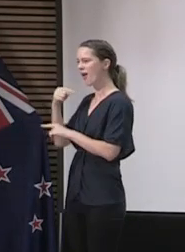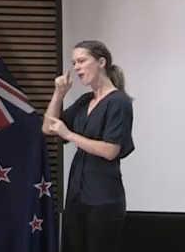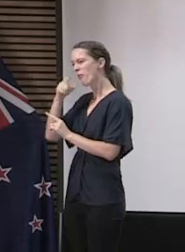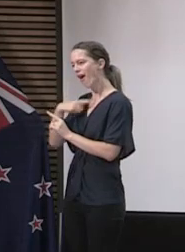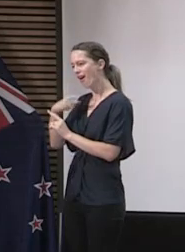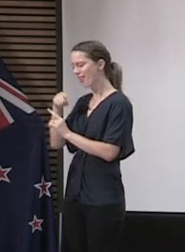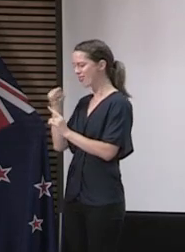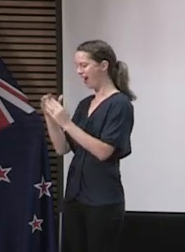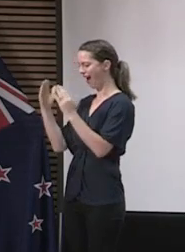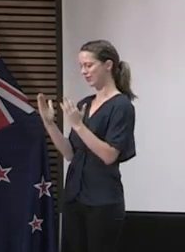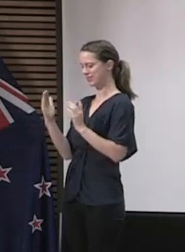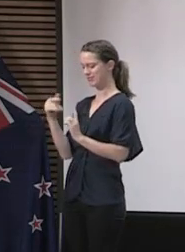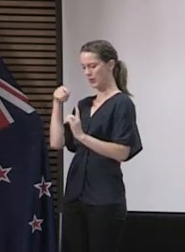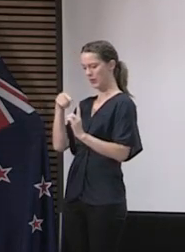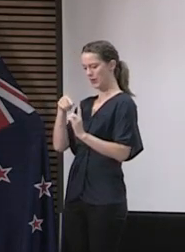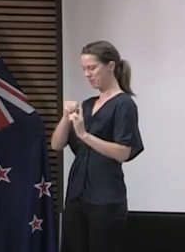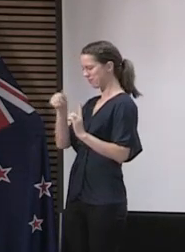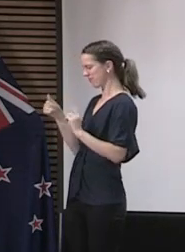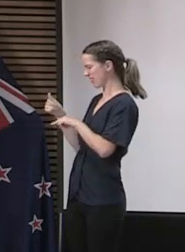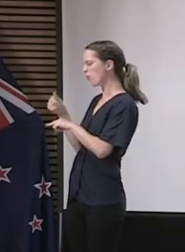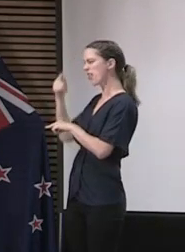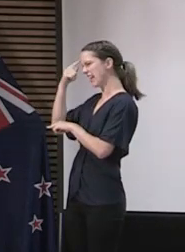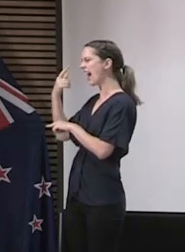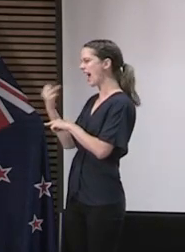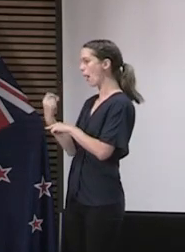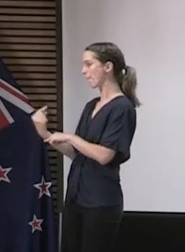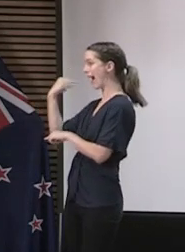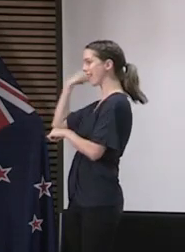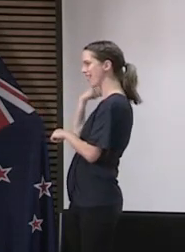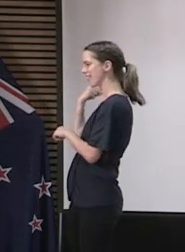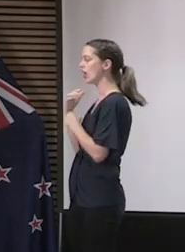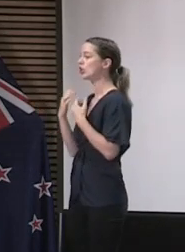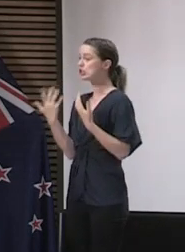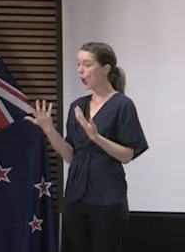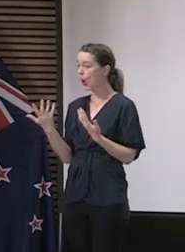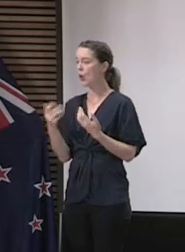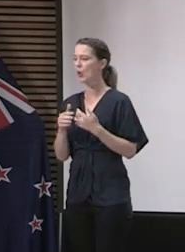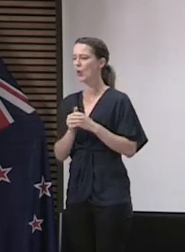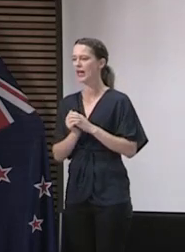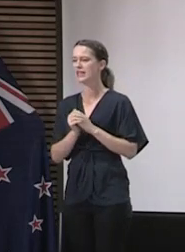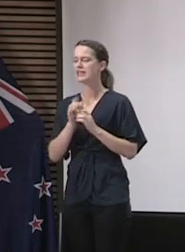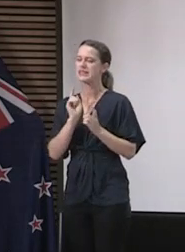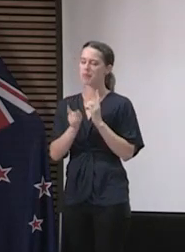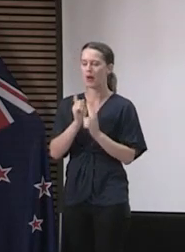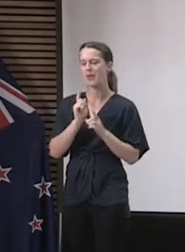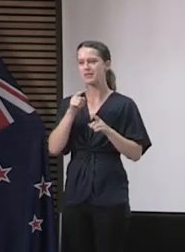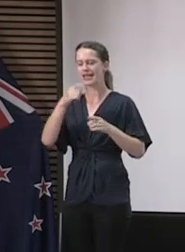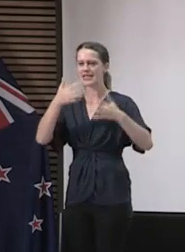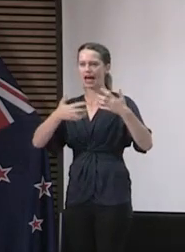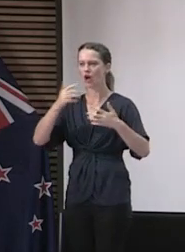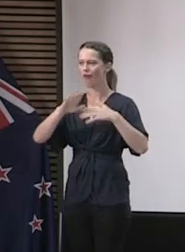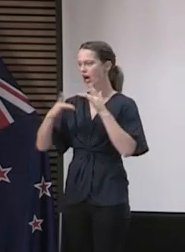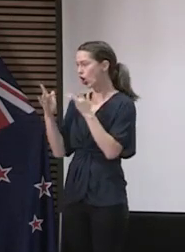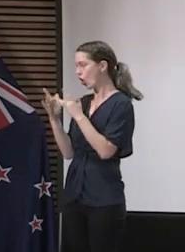that have displayed symptoms that we then determine to be probable. And so sometimes actually in those cases the data around